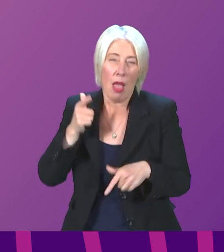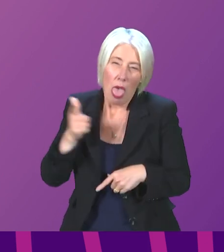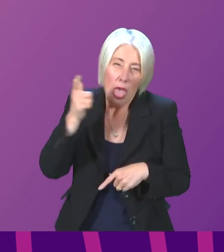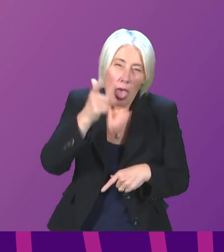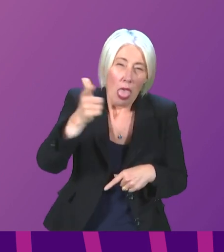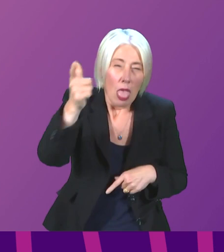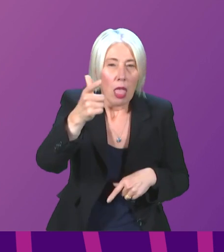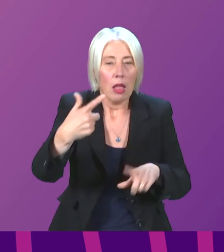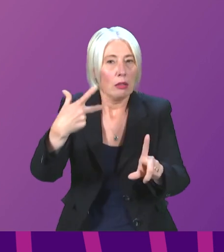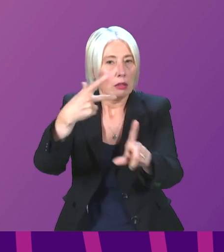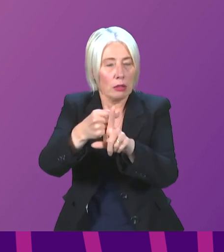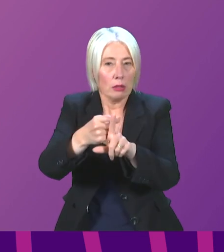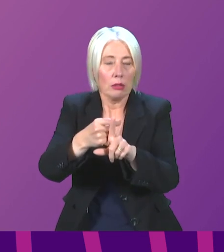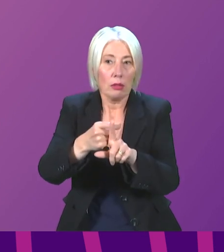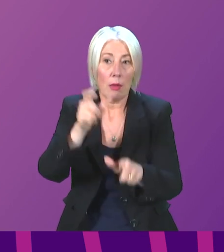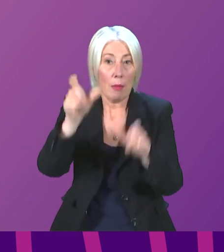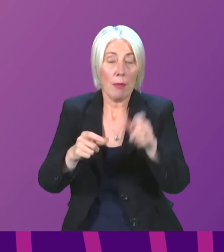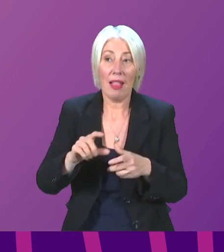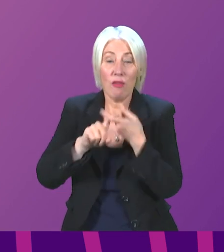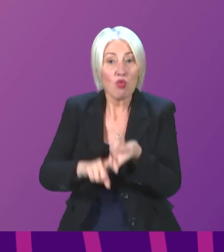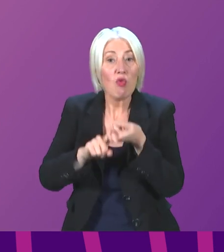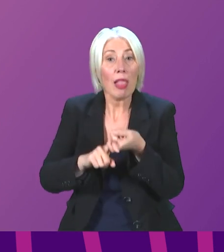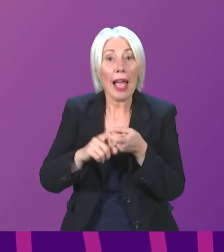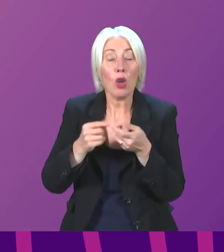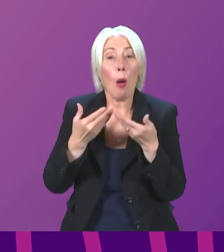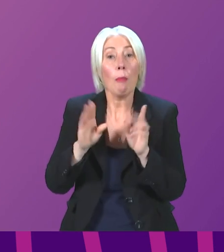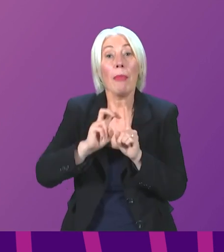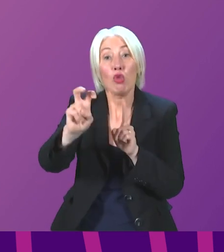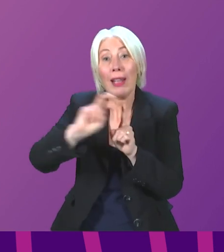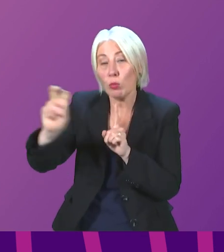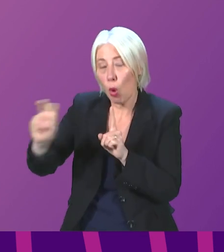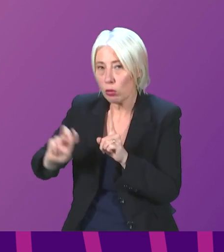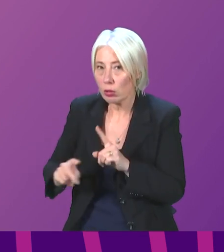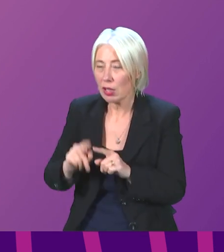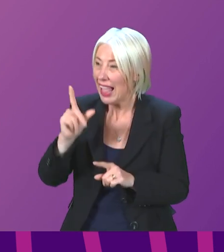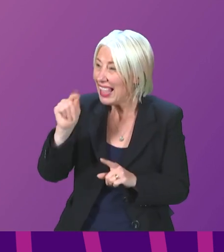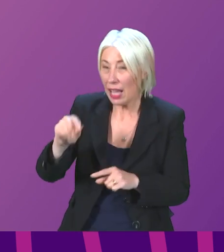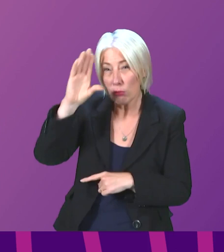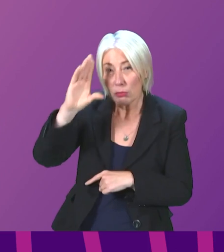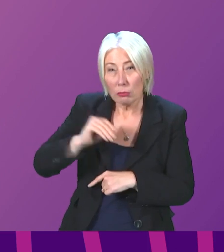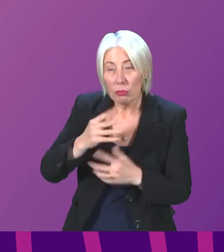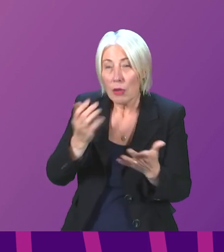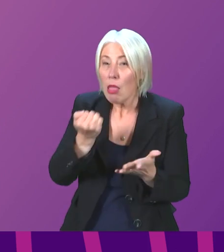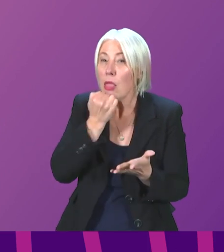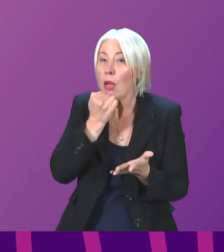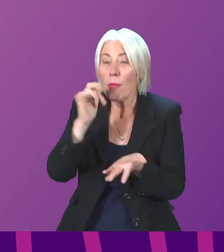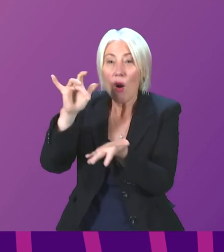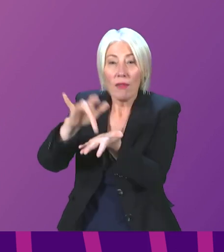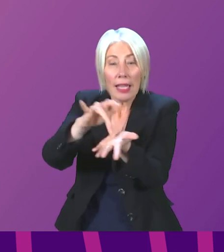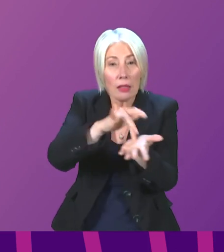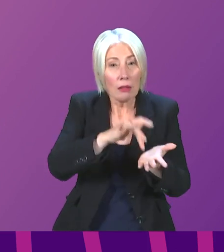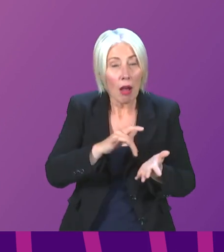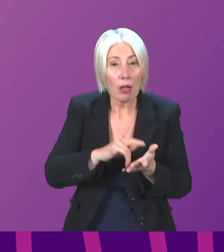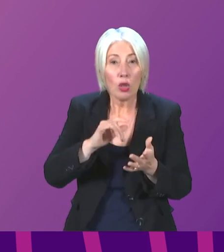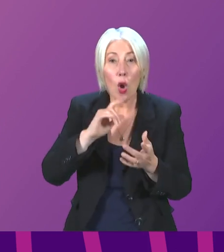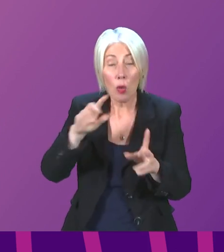vaccination, especially for people who are reliant on public transport. Can the Cabinet Secretary advise if the number of venues for vaccination will be